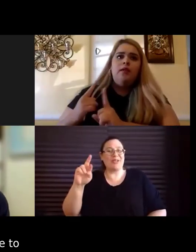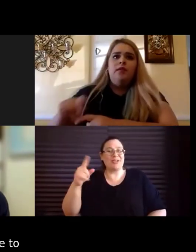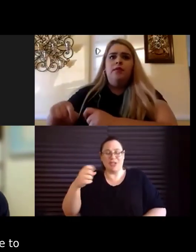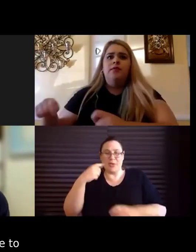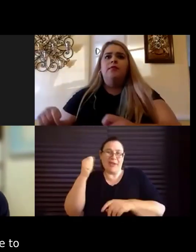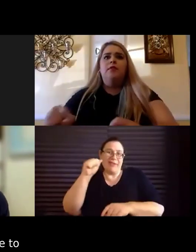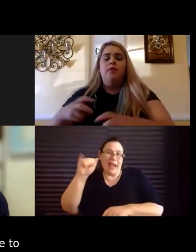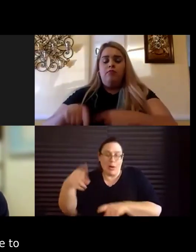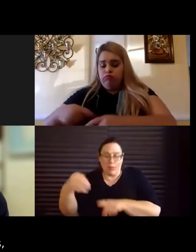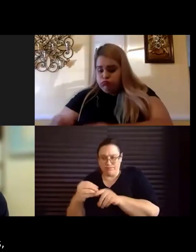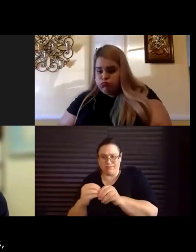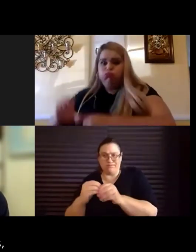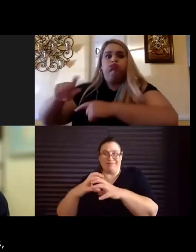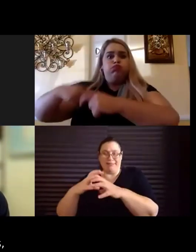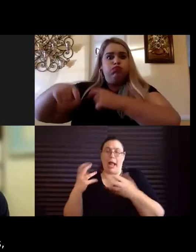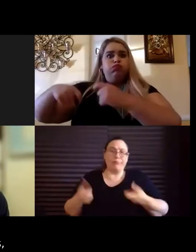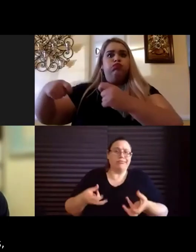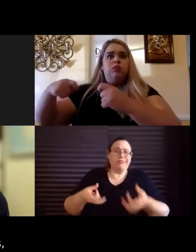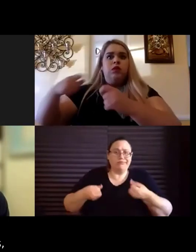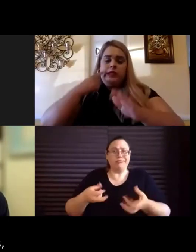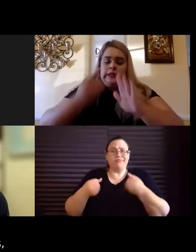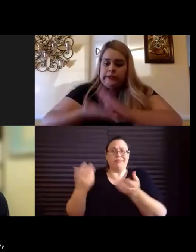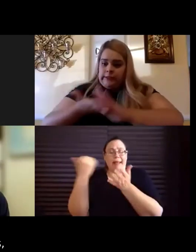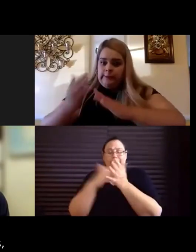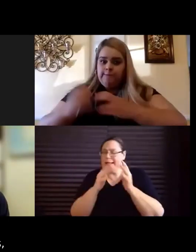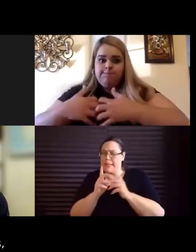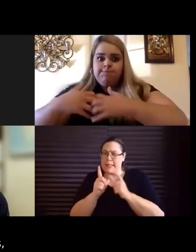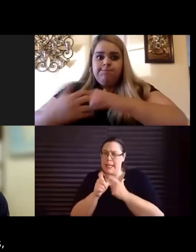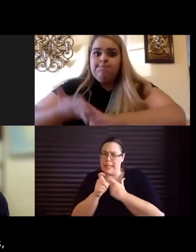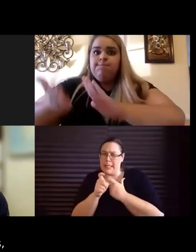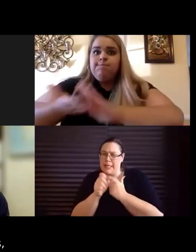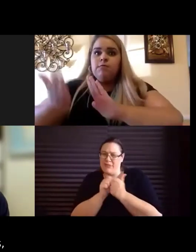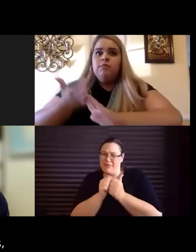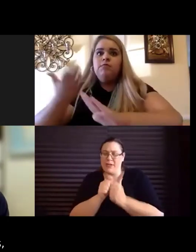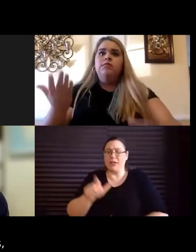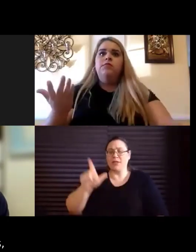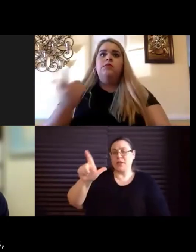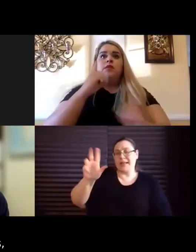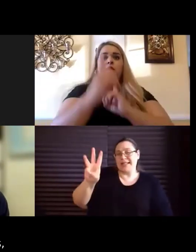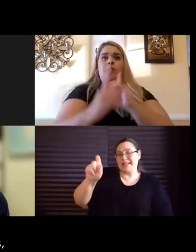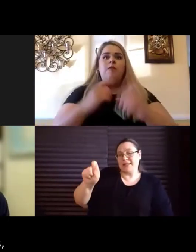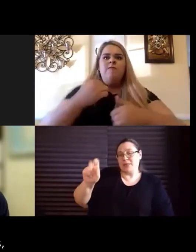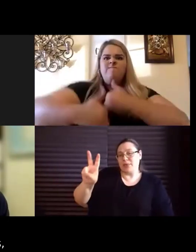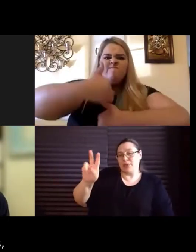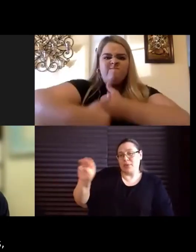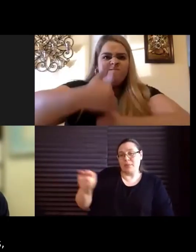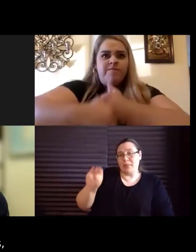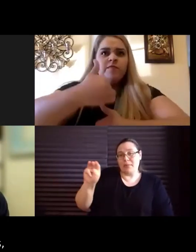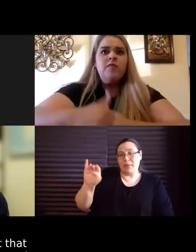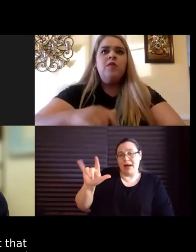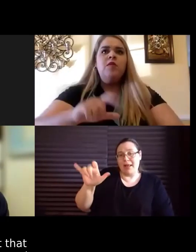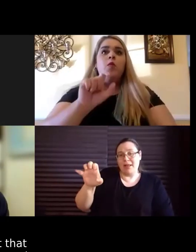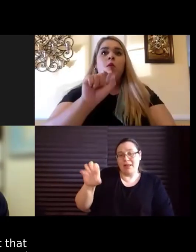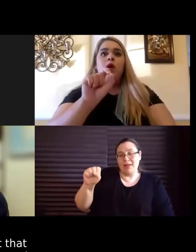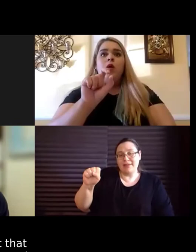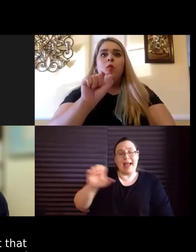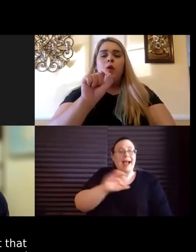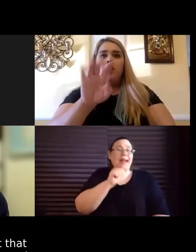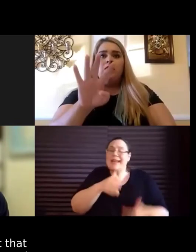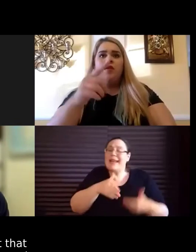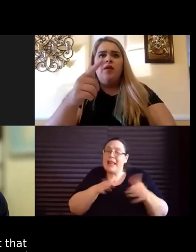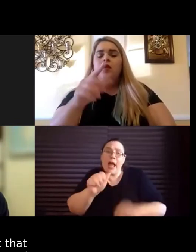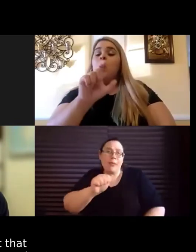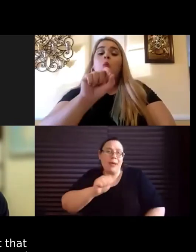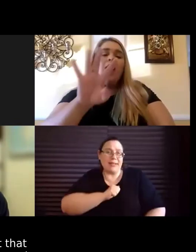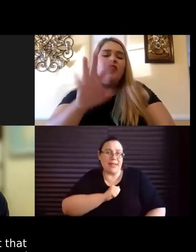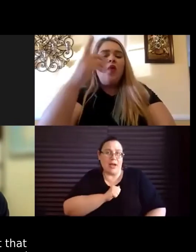and take off. And I raised 26.2 miles, never allowing myself to think about